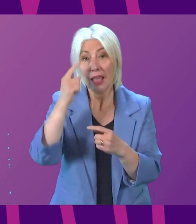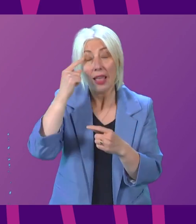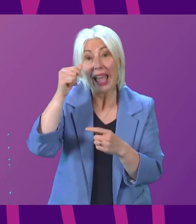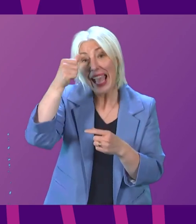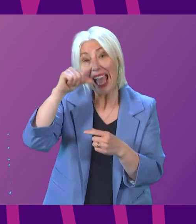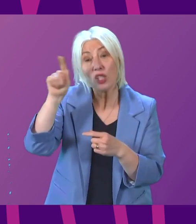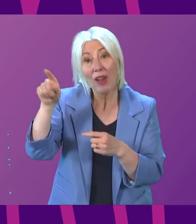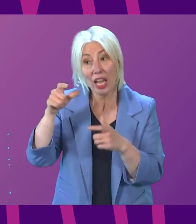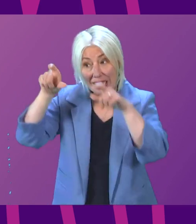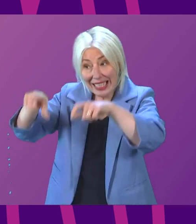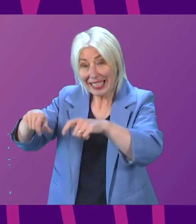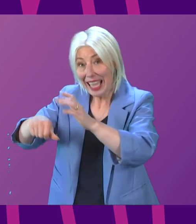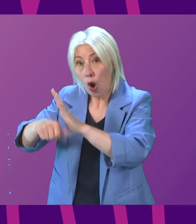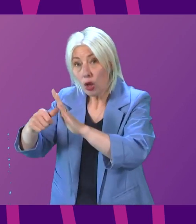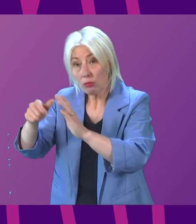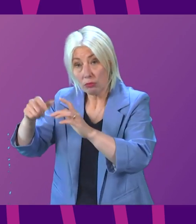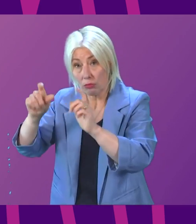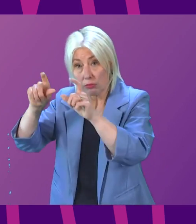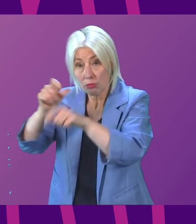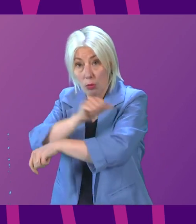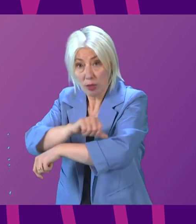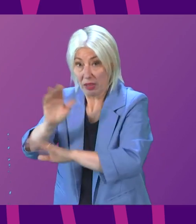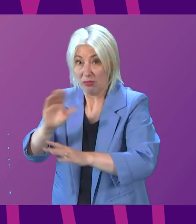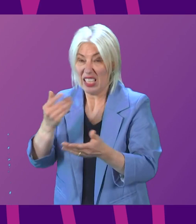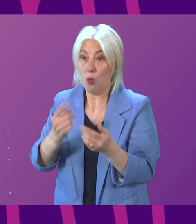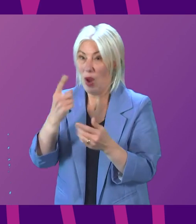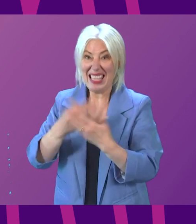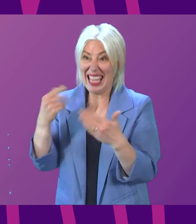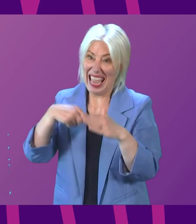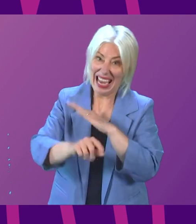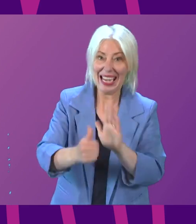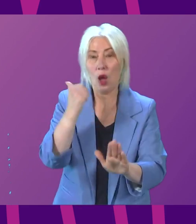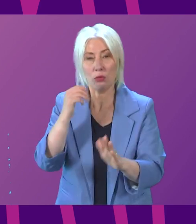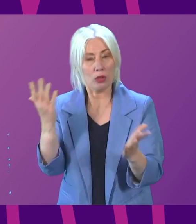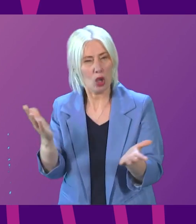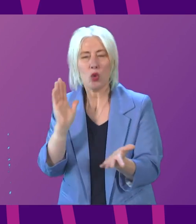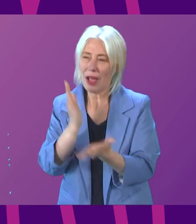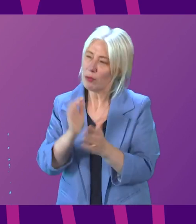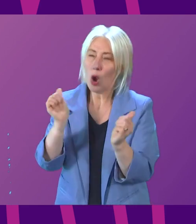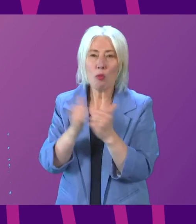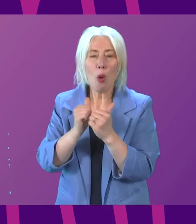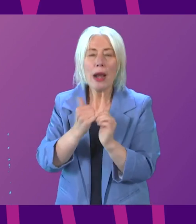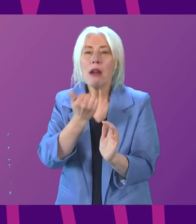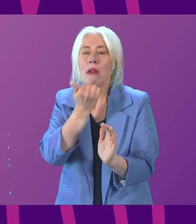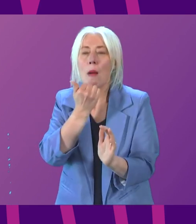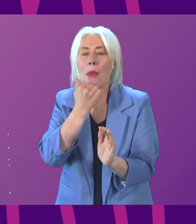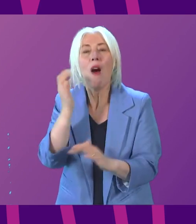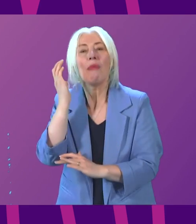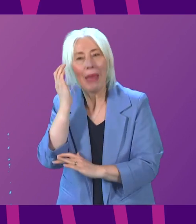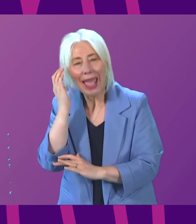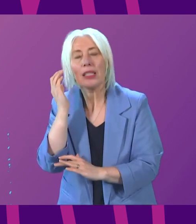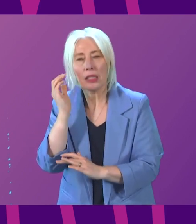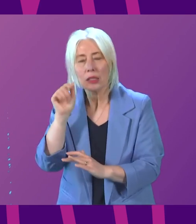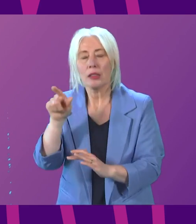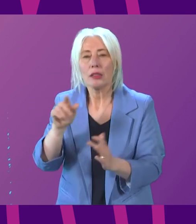a hospital stay, these are now done on a day case basis. So, it is important that we ensure there is an appropriate number of beds in